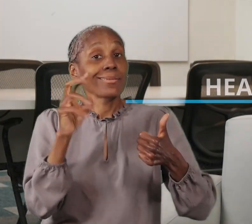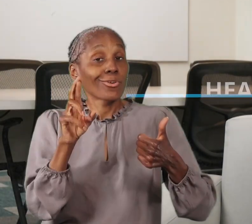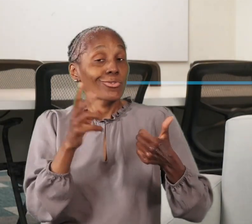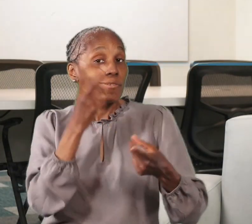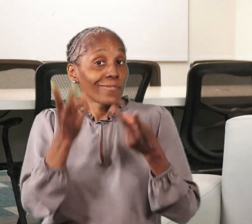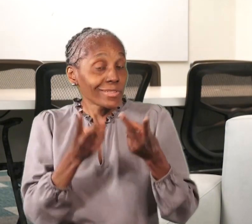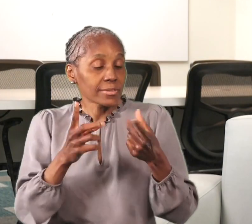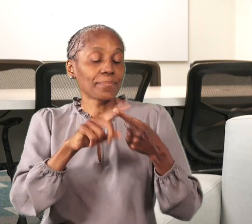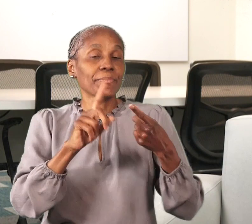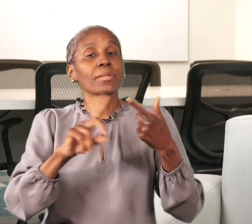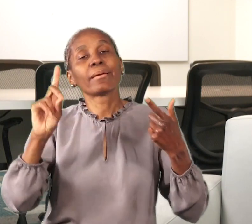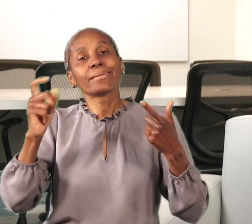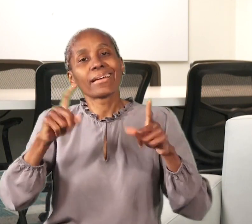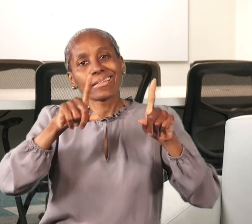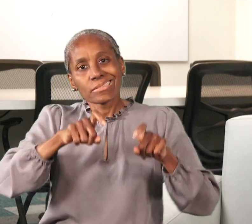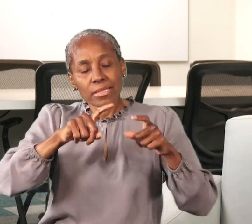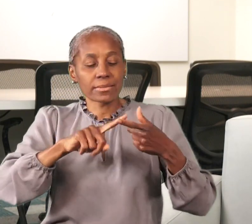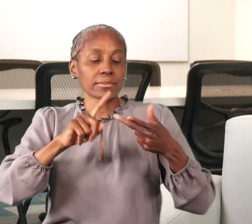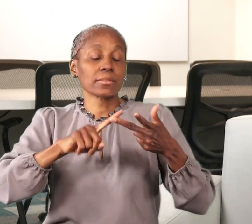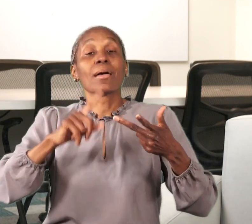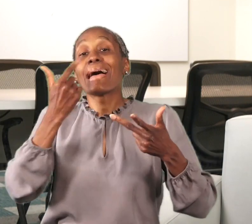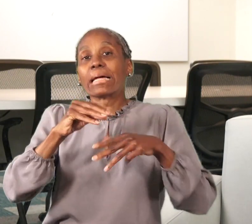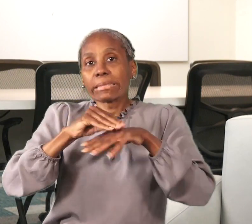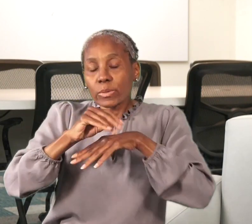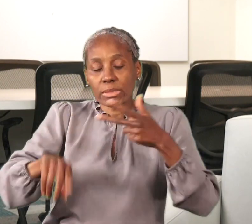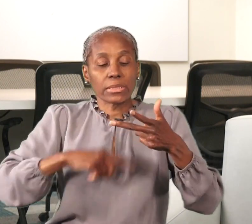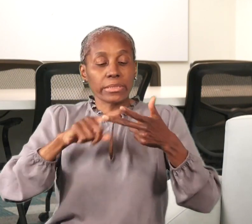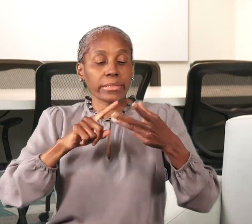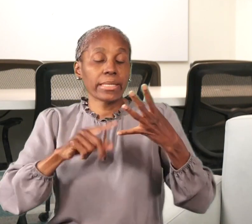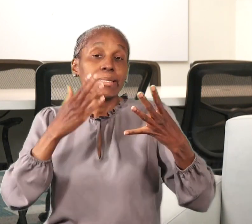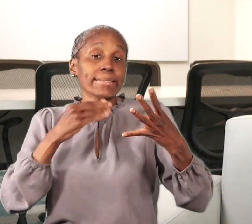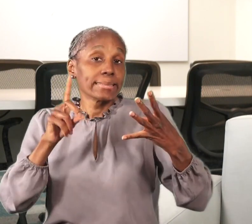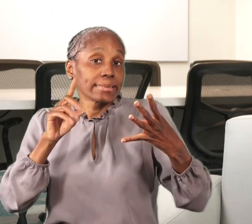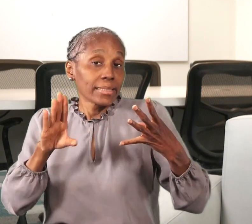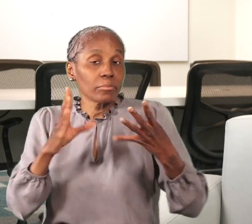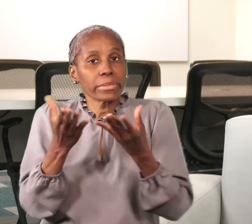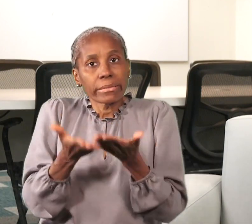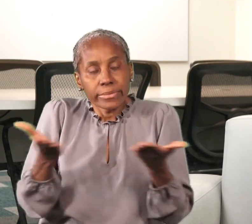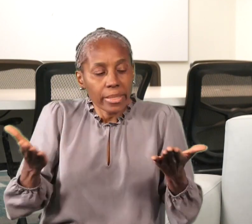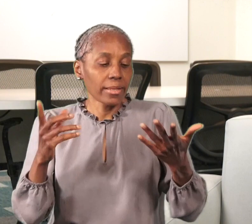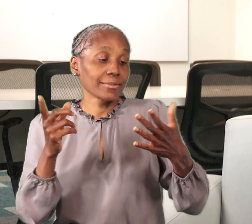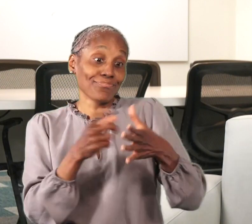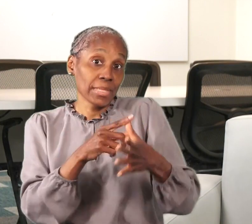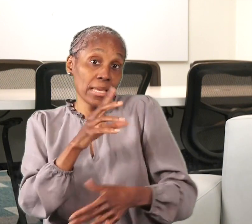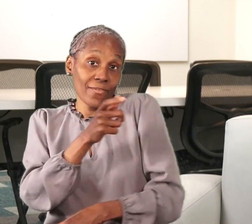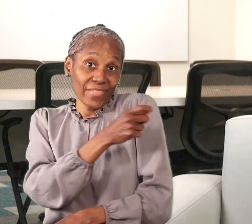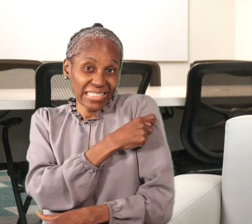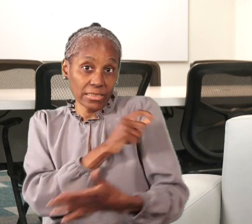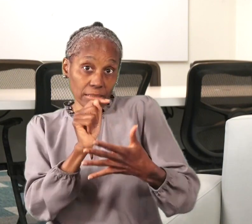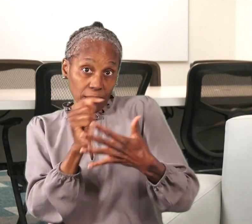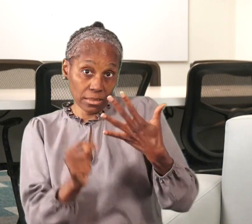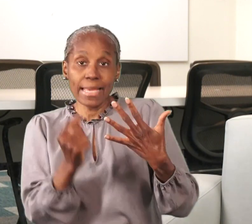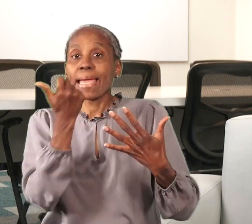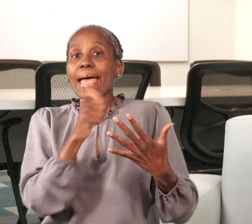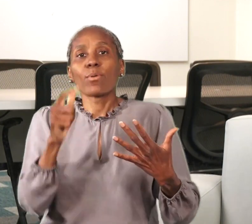that cover doctor's office visits, diagnostic testing and procedures, counseling, diabetic supplies,